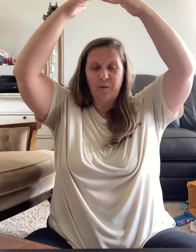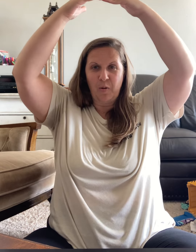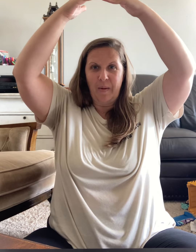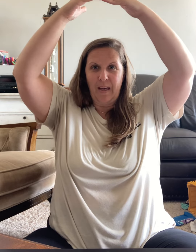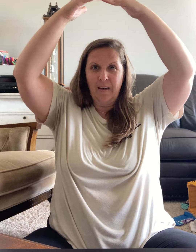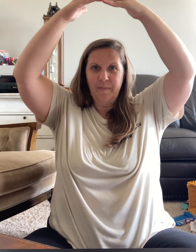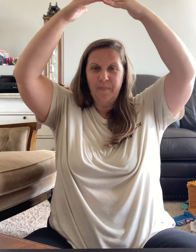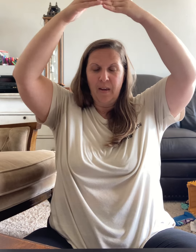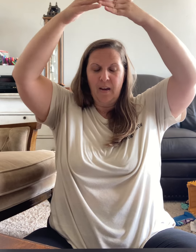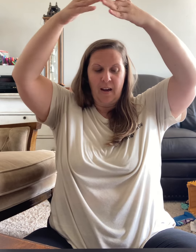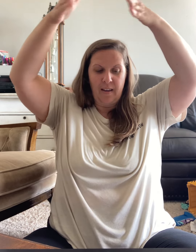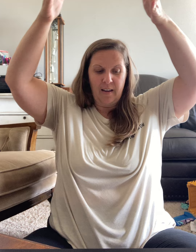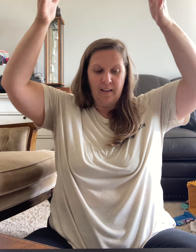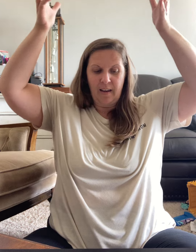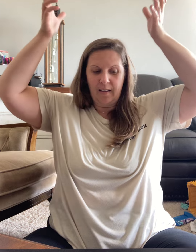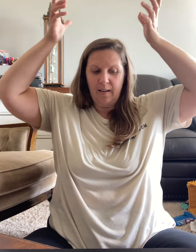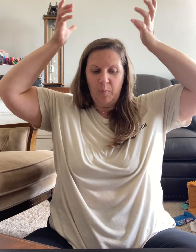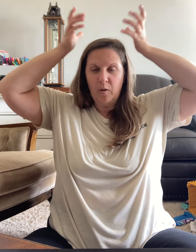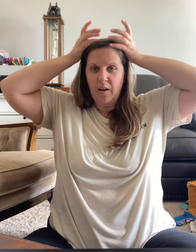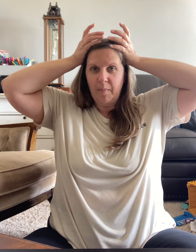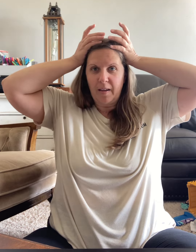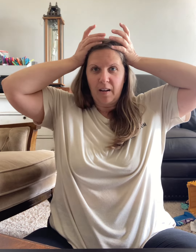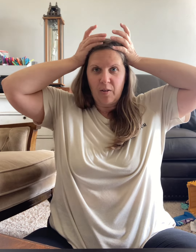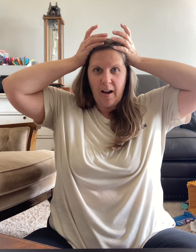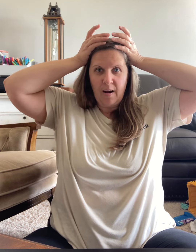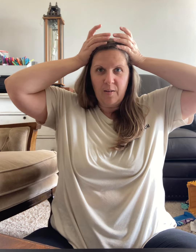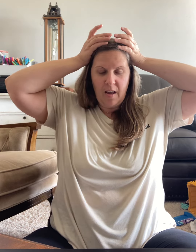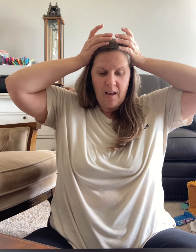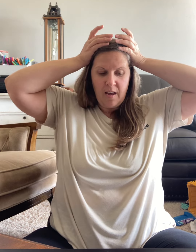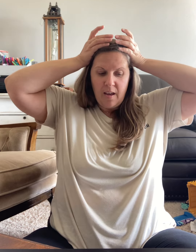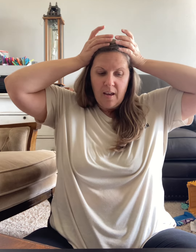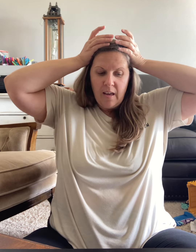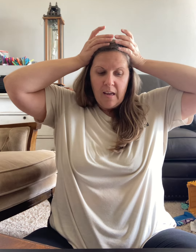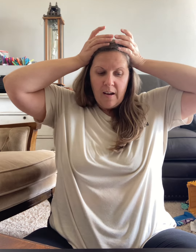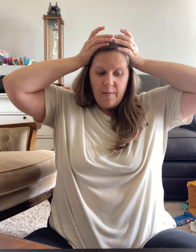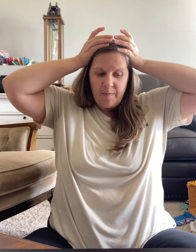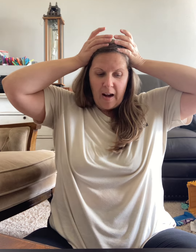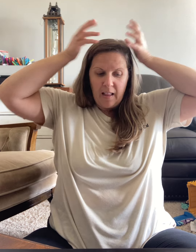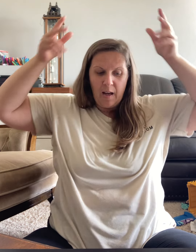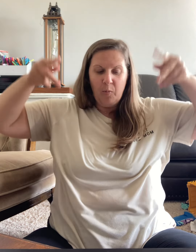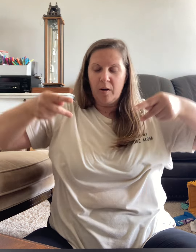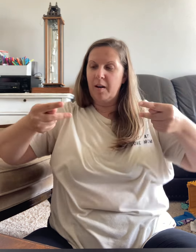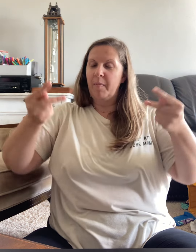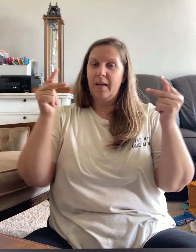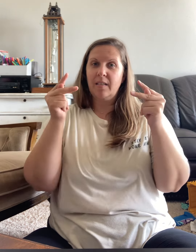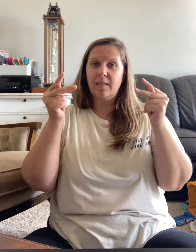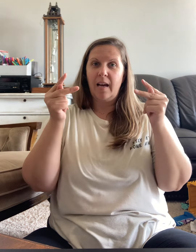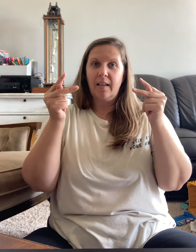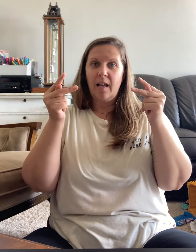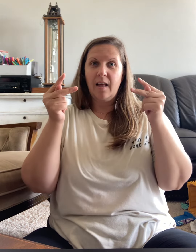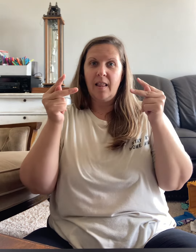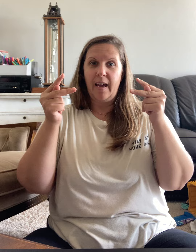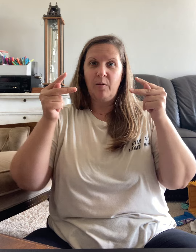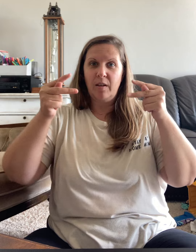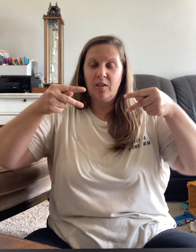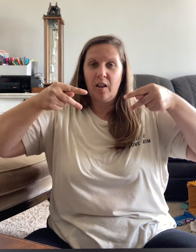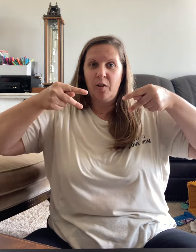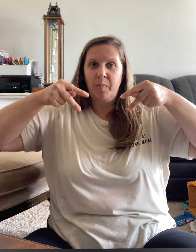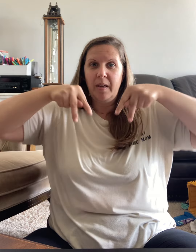domain and then kingdom we're gonna make a crown phylum we're gonna make a sign language letter P